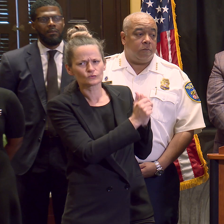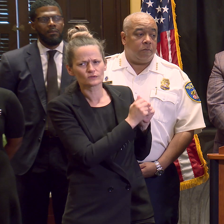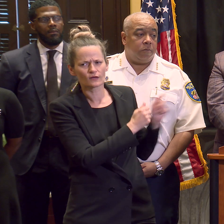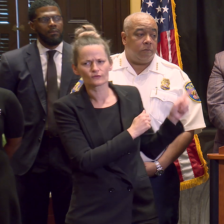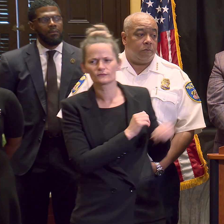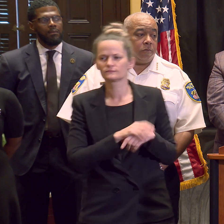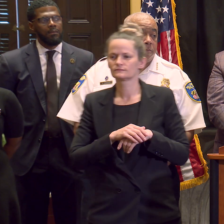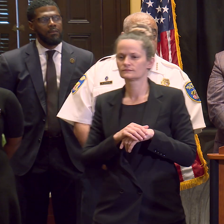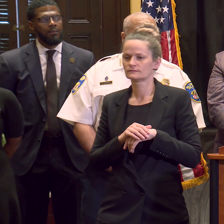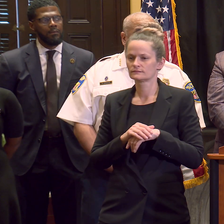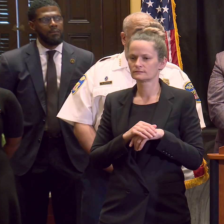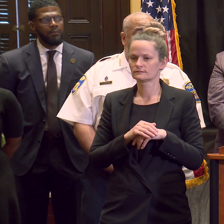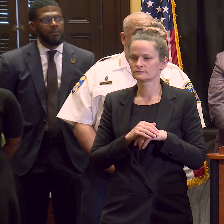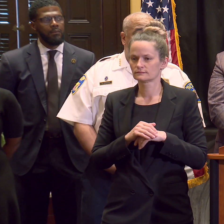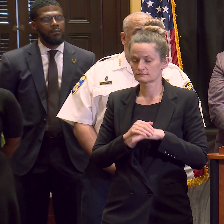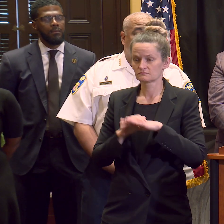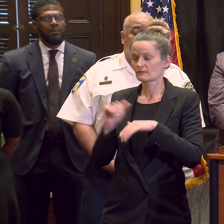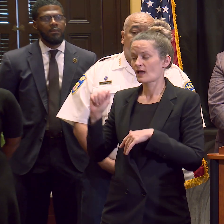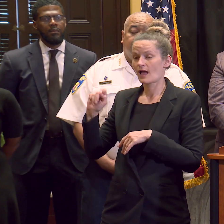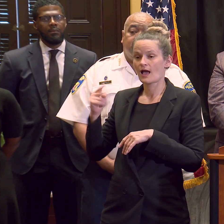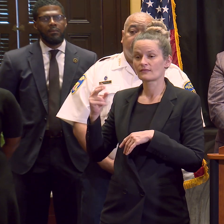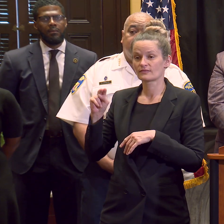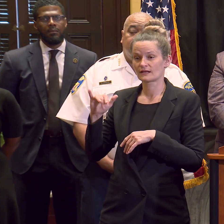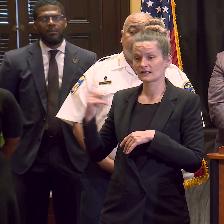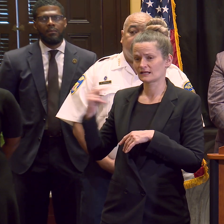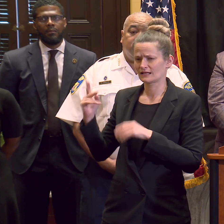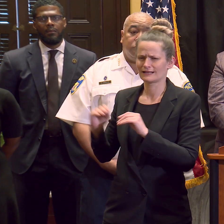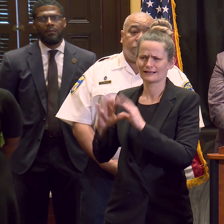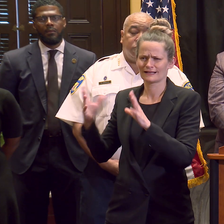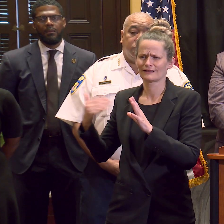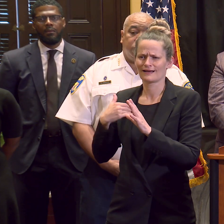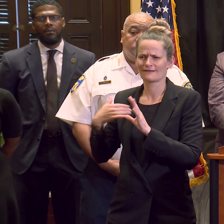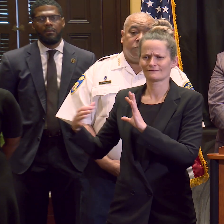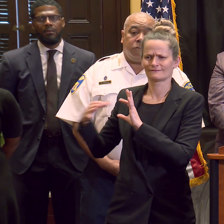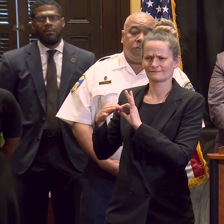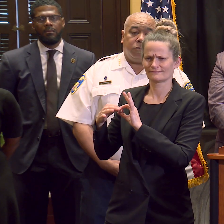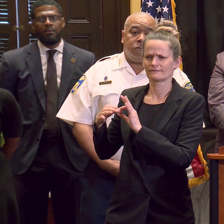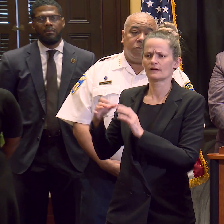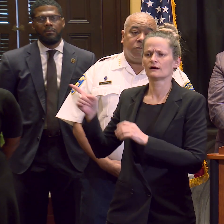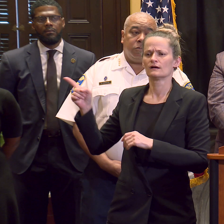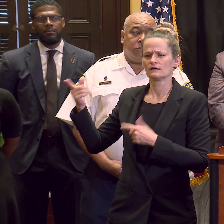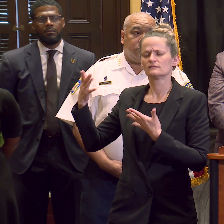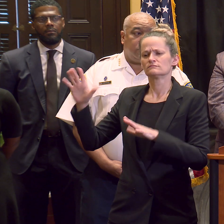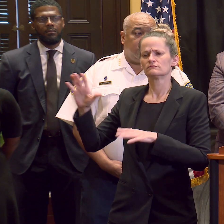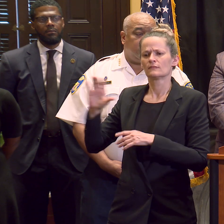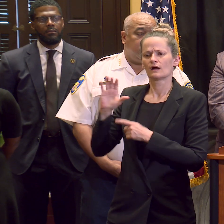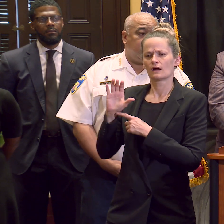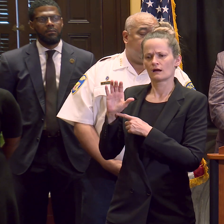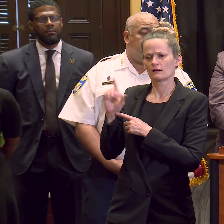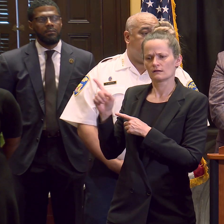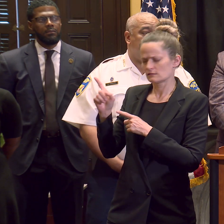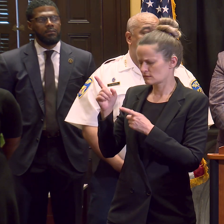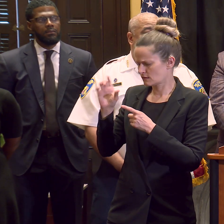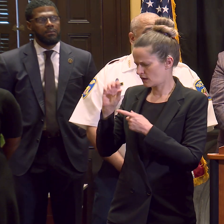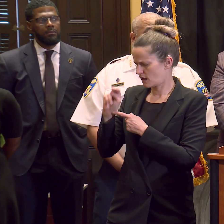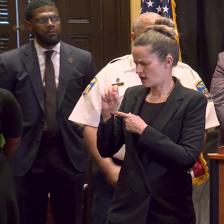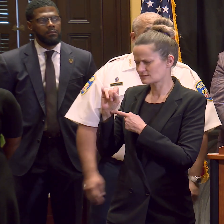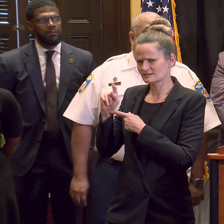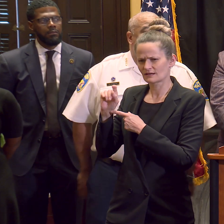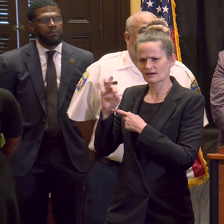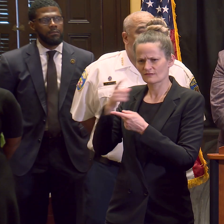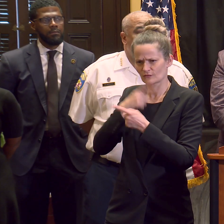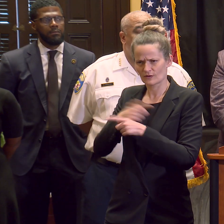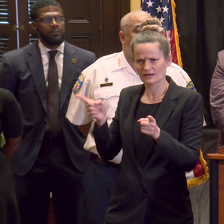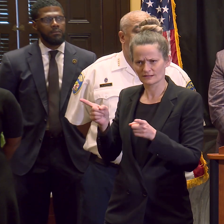very clear that he supports the consent decree. You can go back and see his testimony at what we know as the GTF